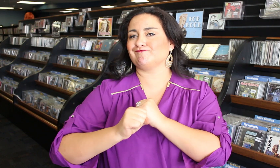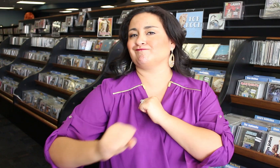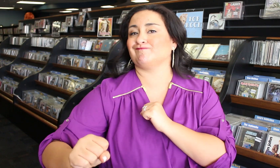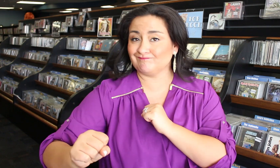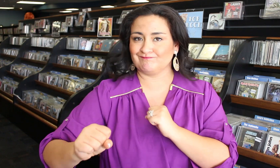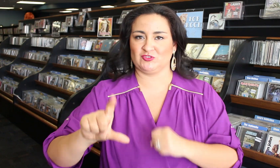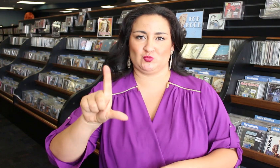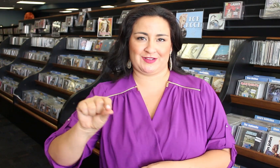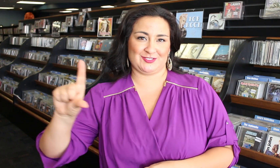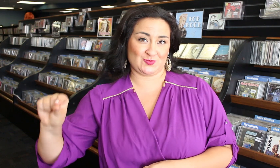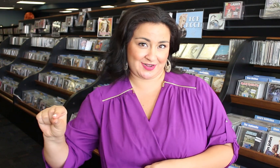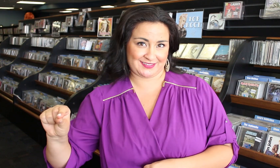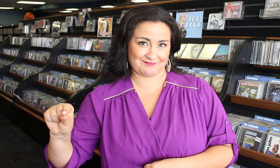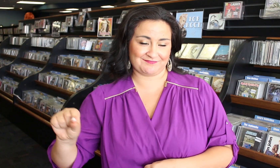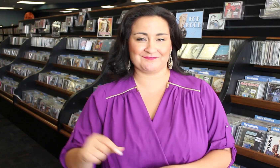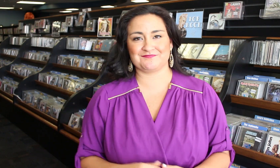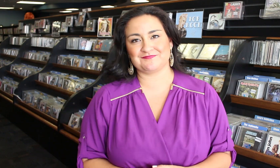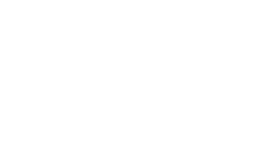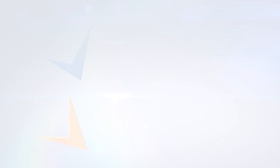the date to 2020.